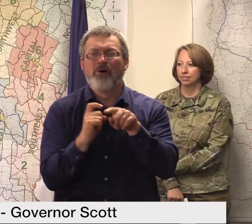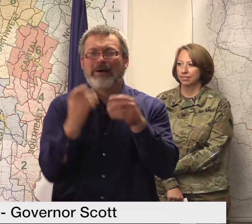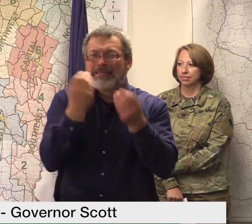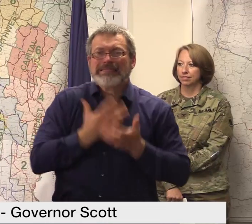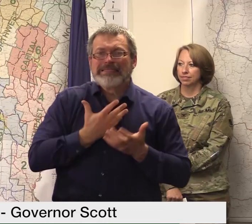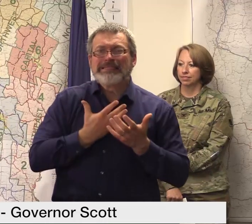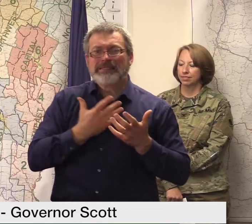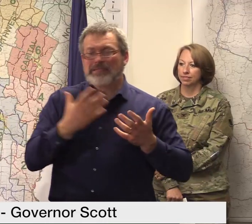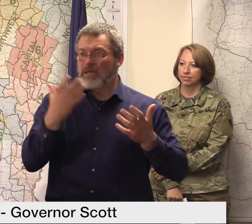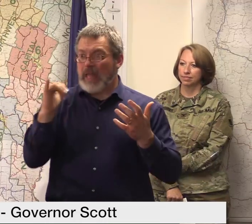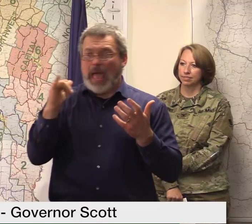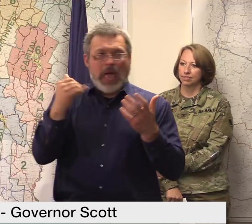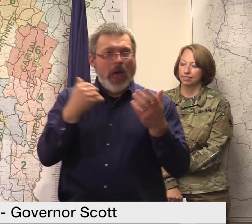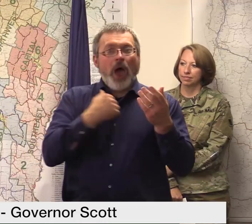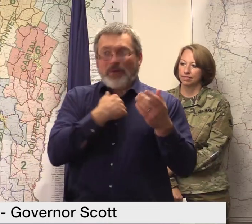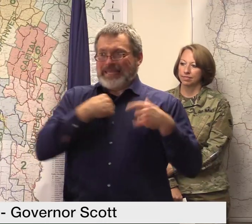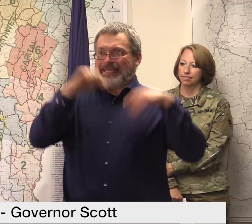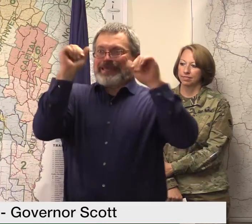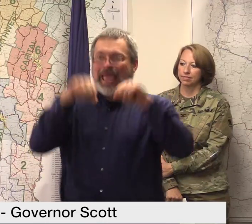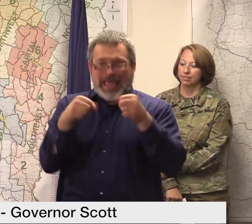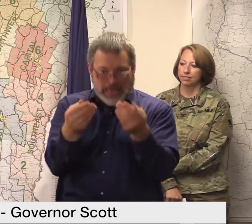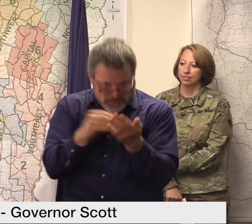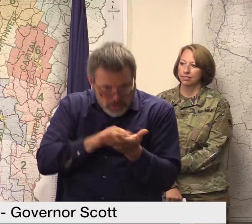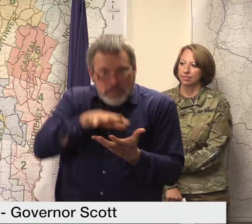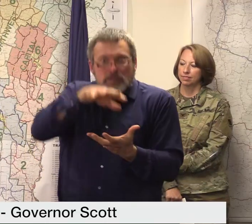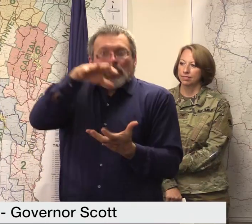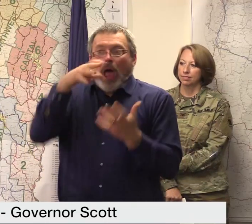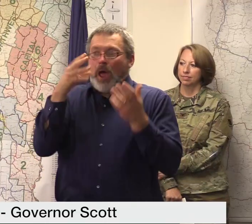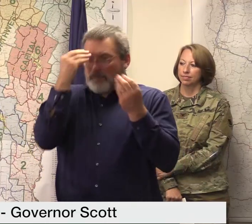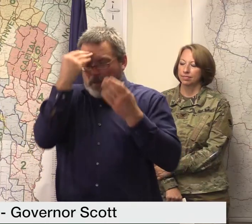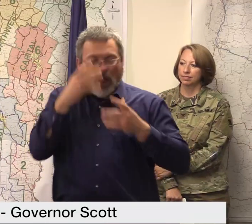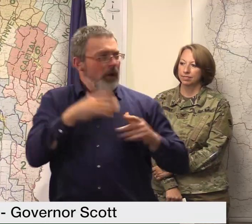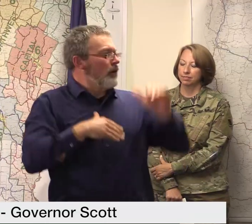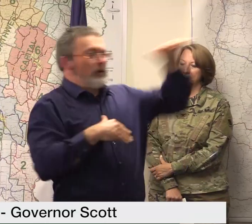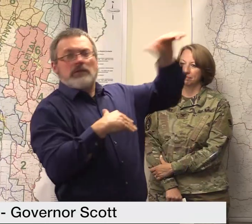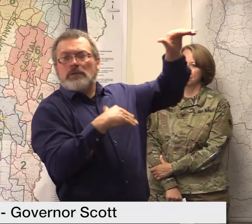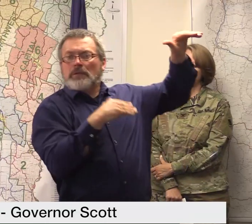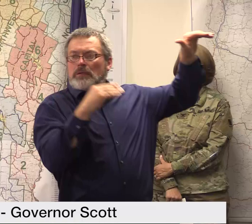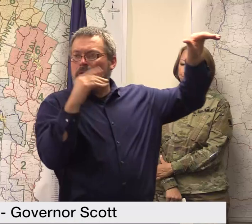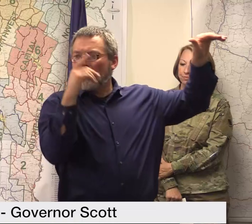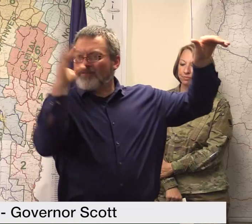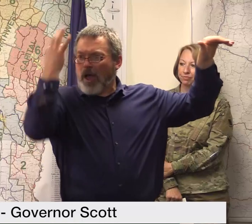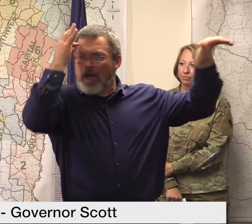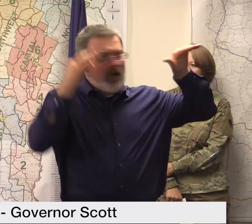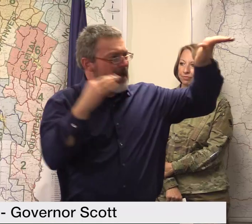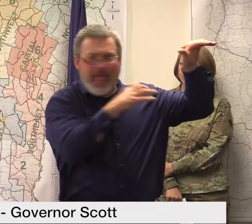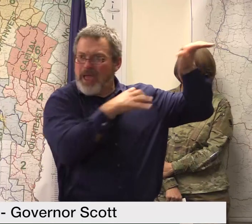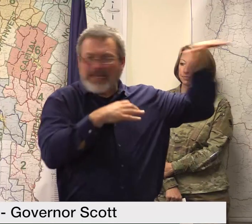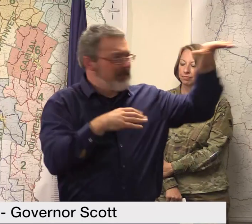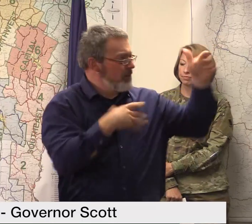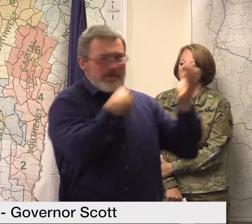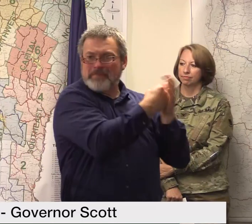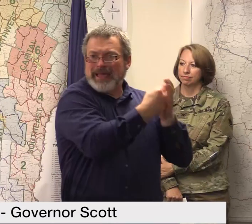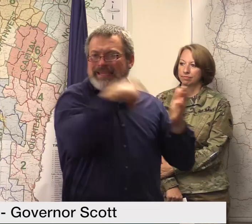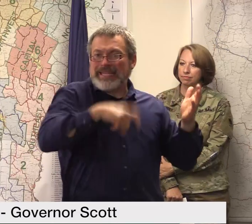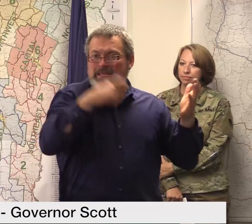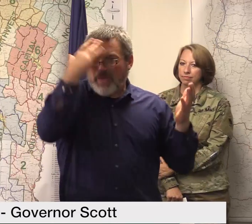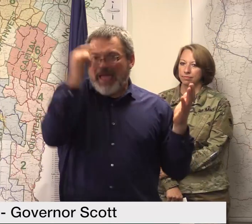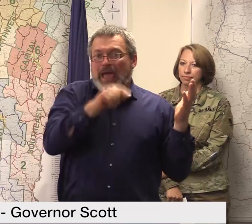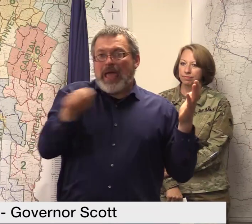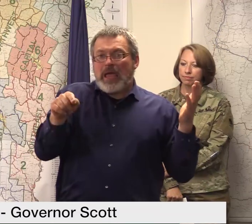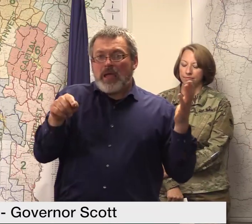ask of Congress to provide for amounts in excess of $41,000